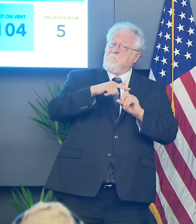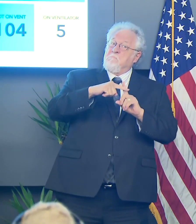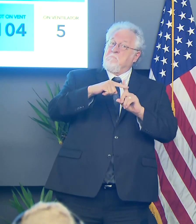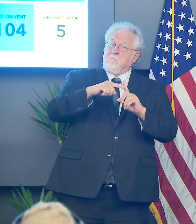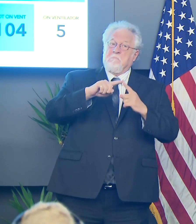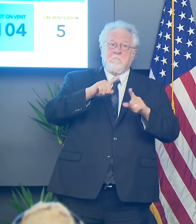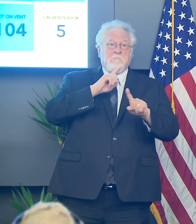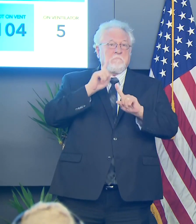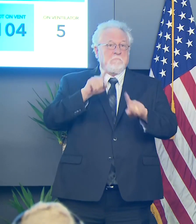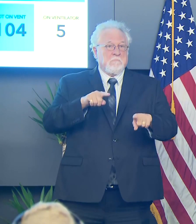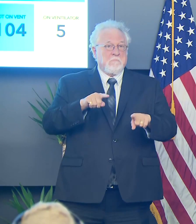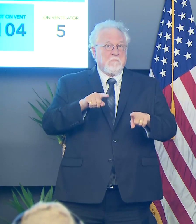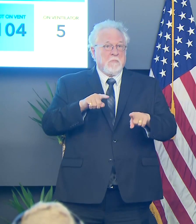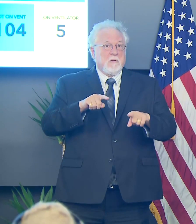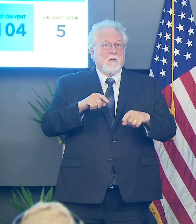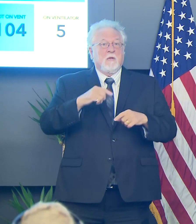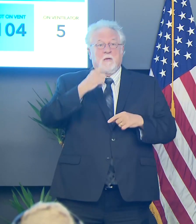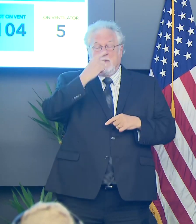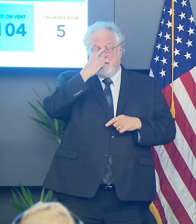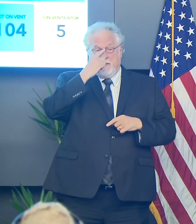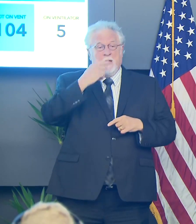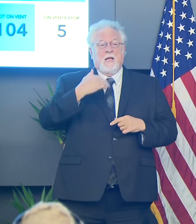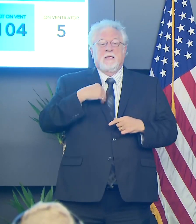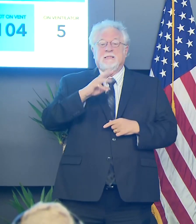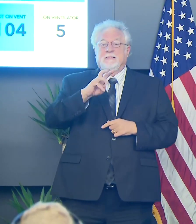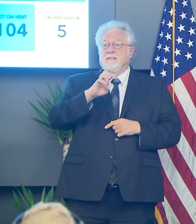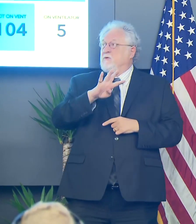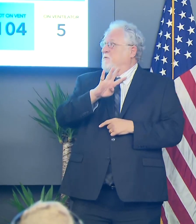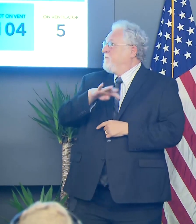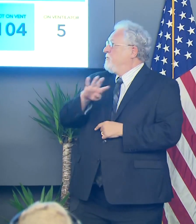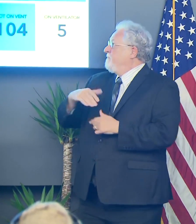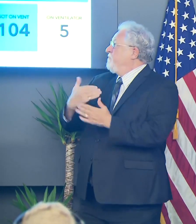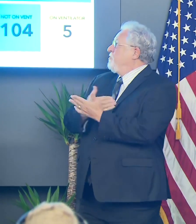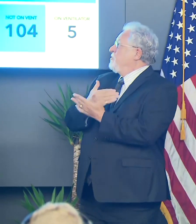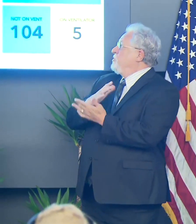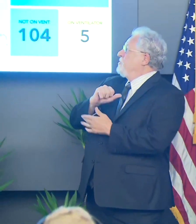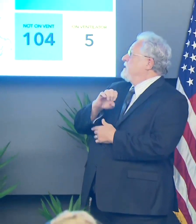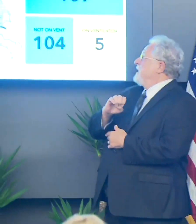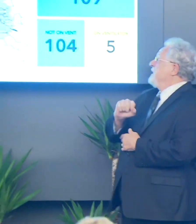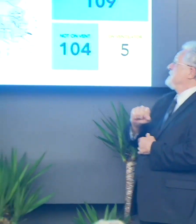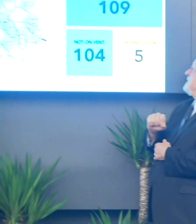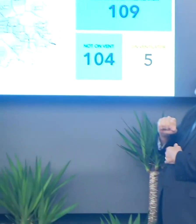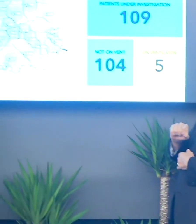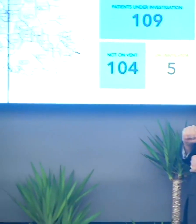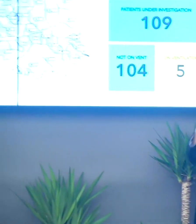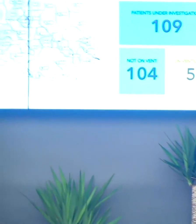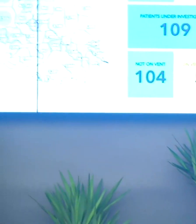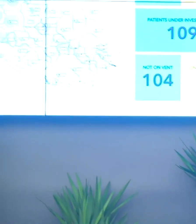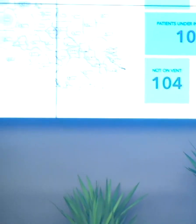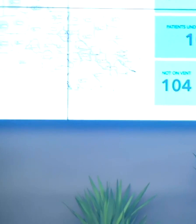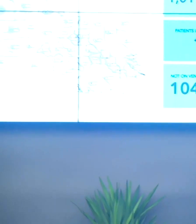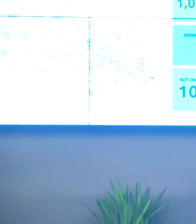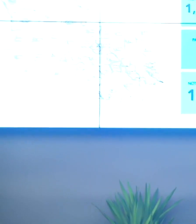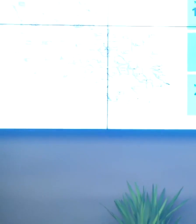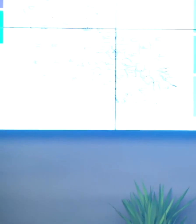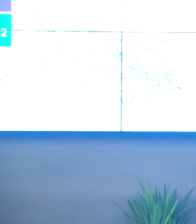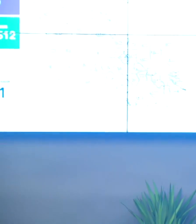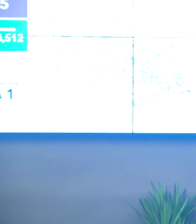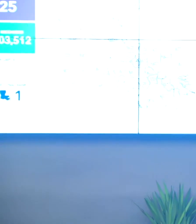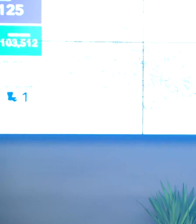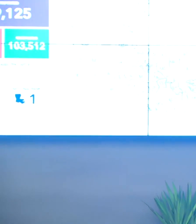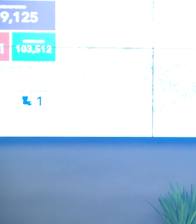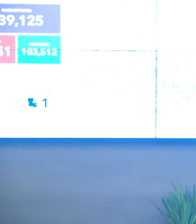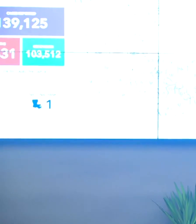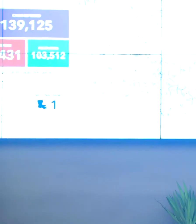report. We were reporting 644 new cases on 15,702 tests.